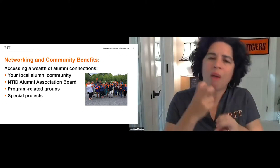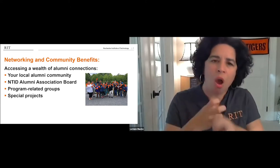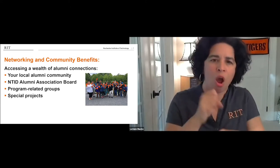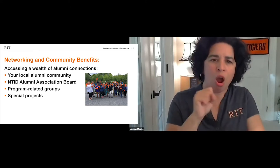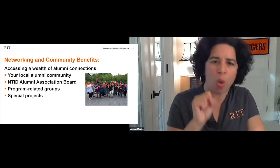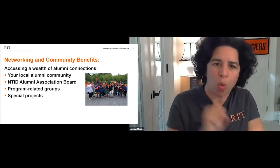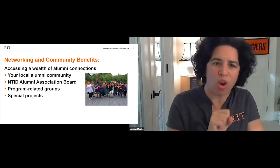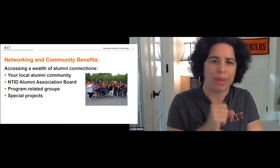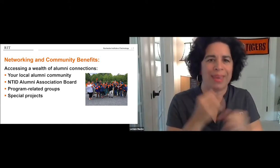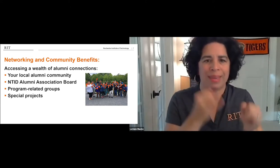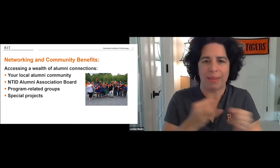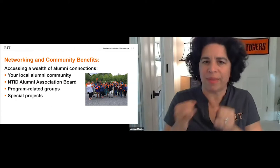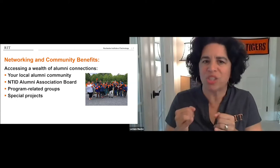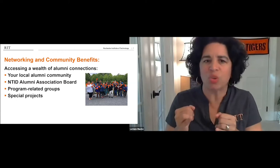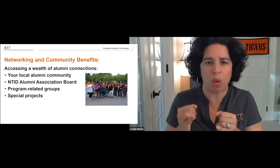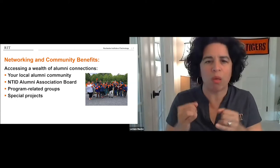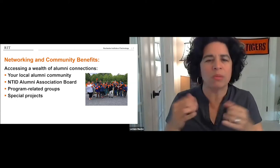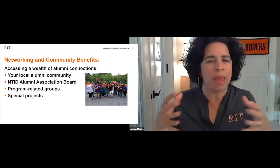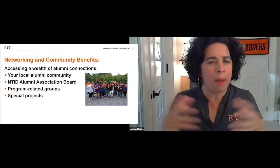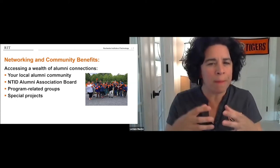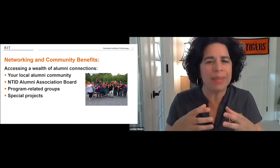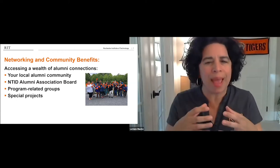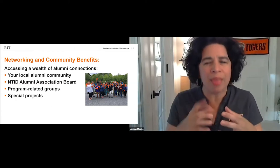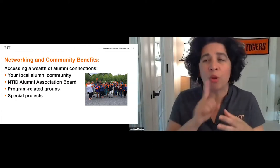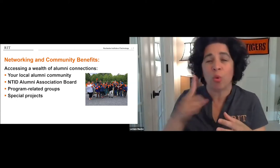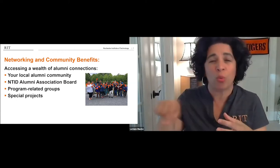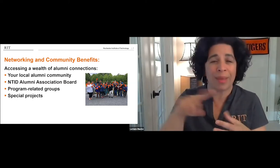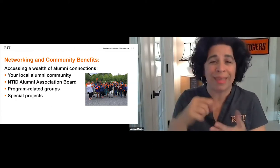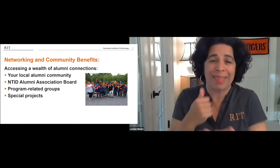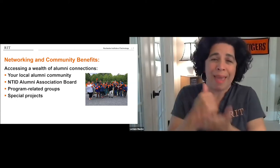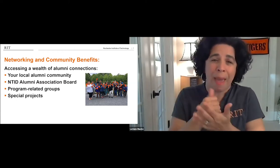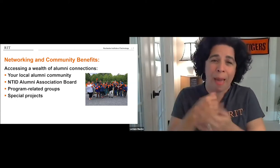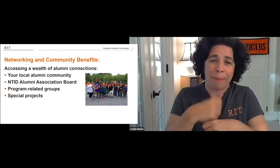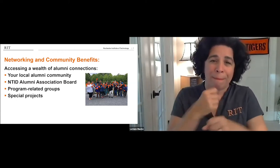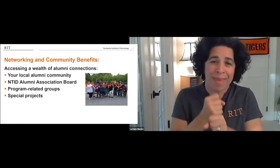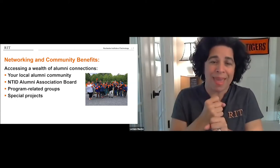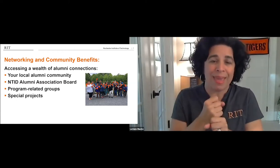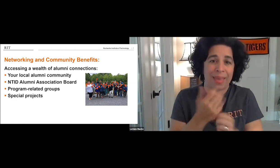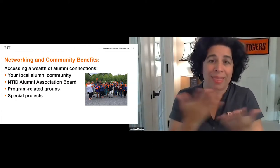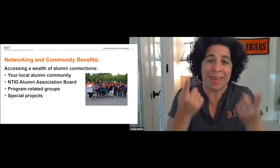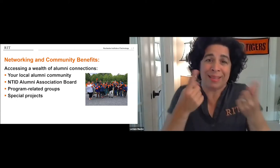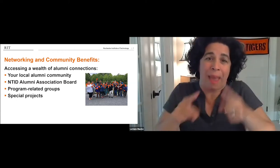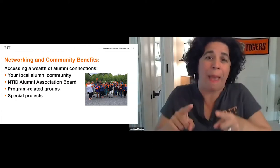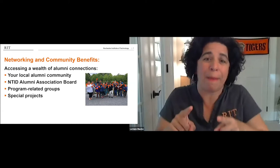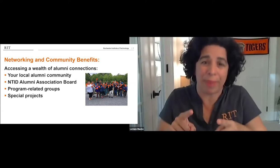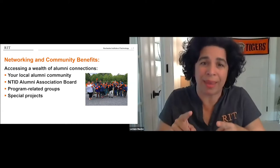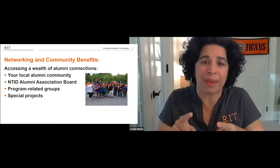It's really a nice group of hardworking individuals that come together and really, they help make things